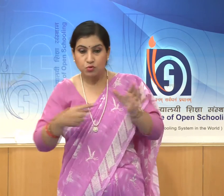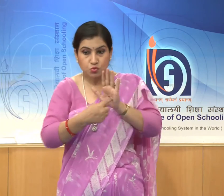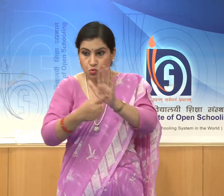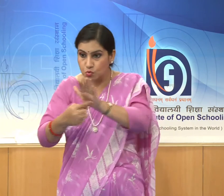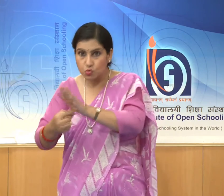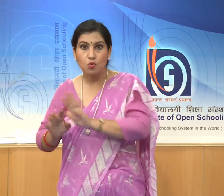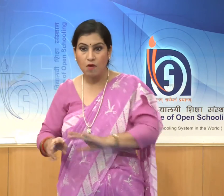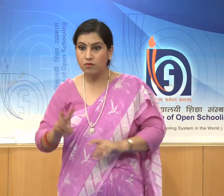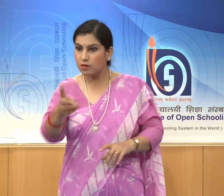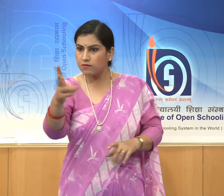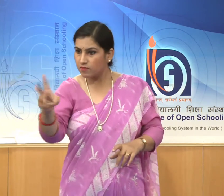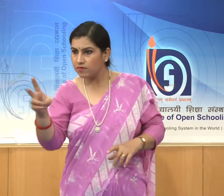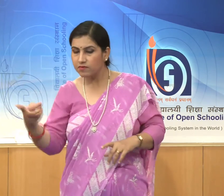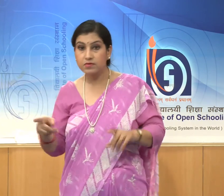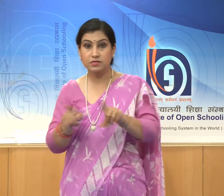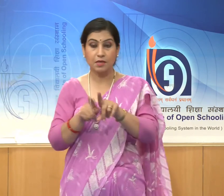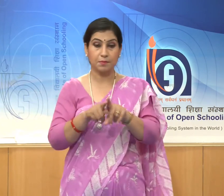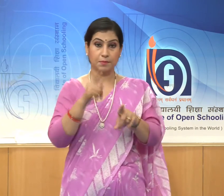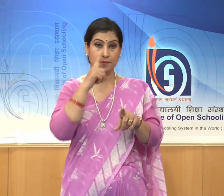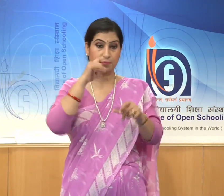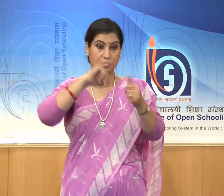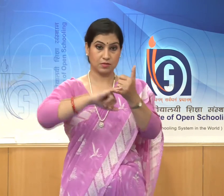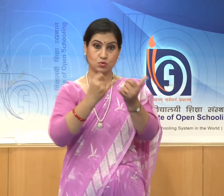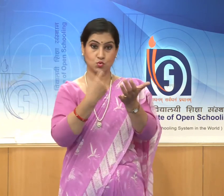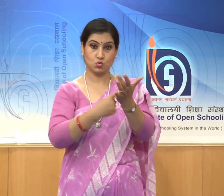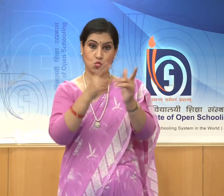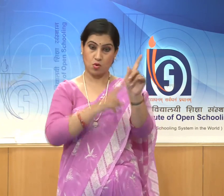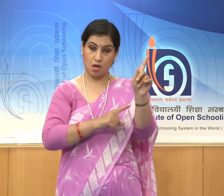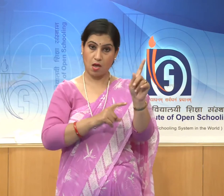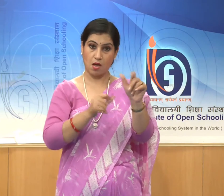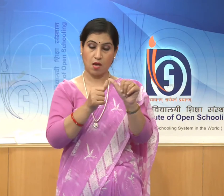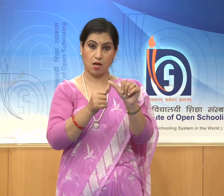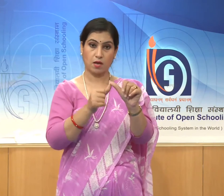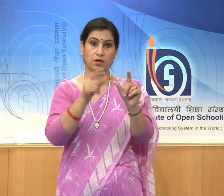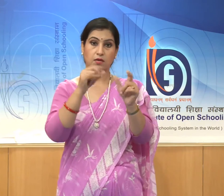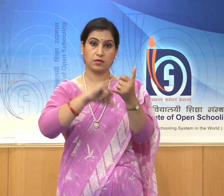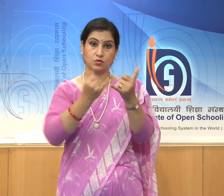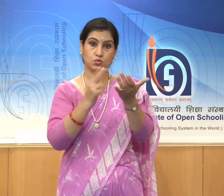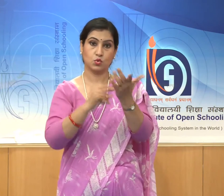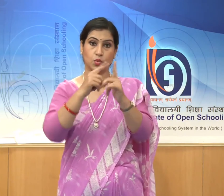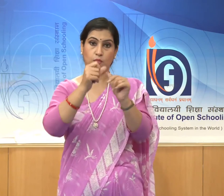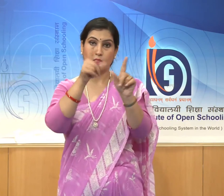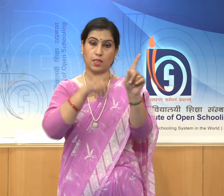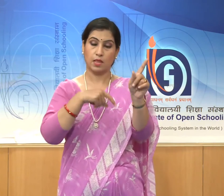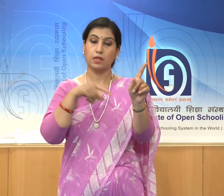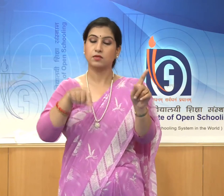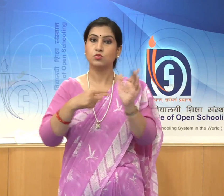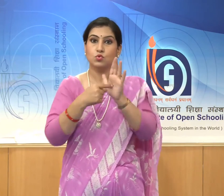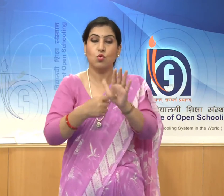The sura sundari is shown with a drum.